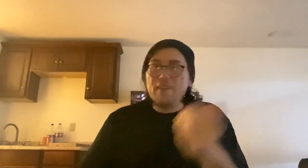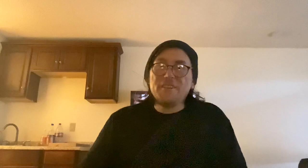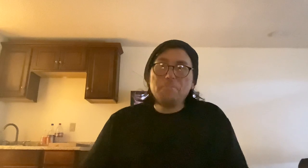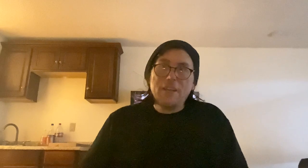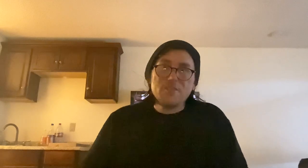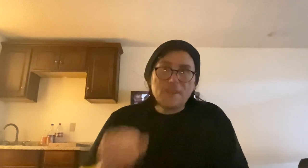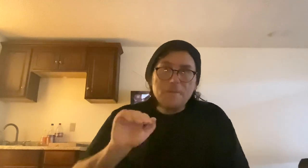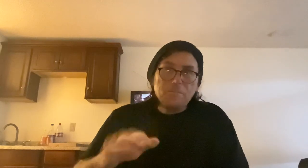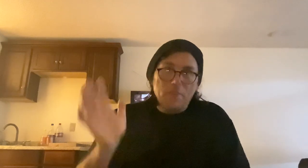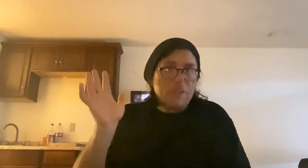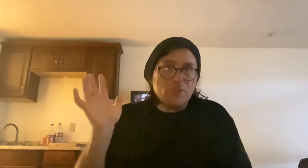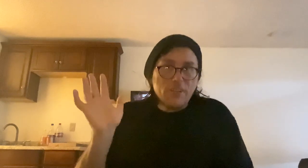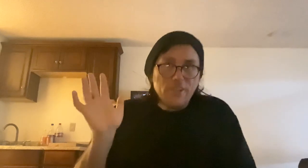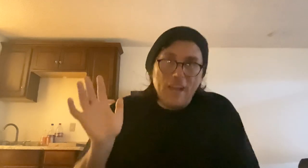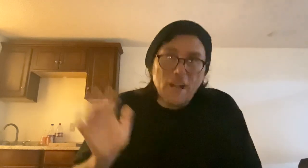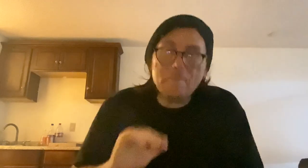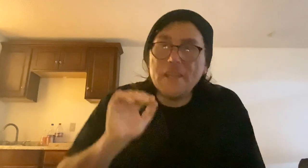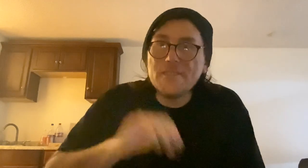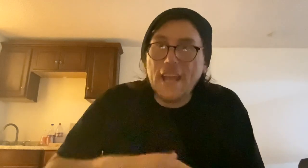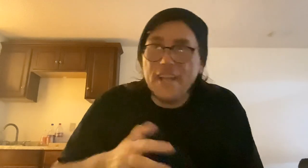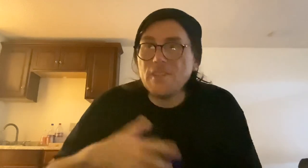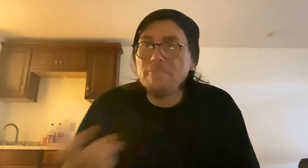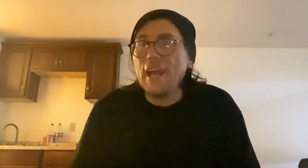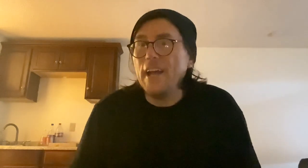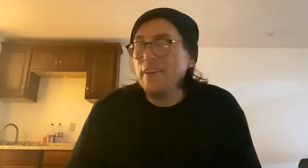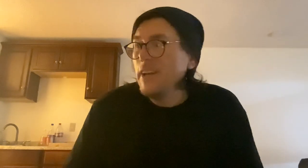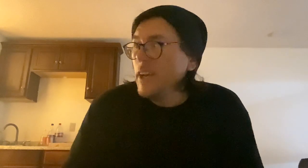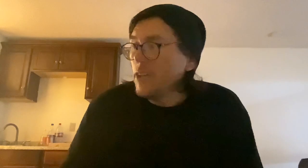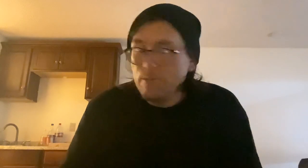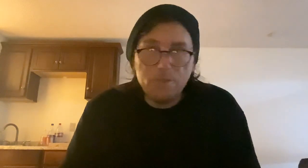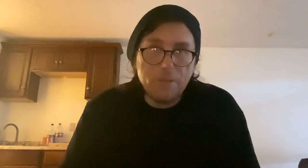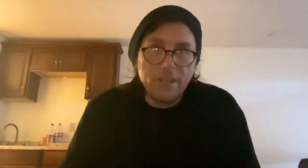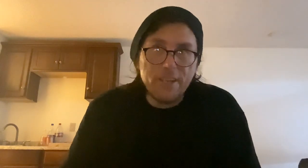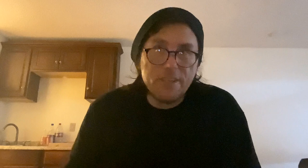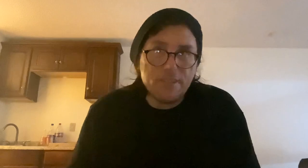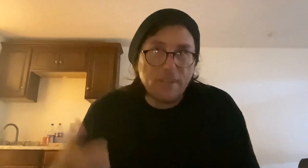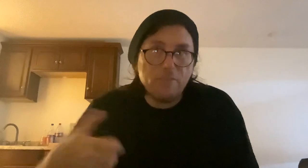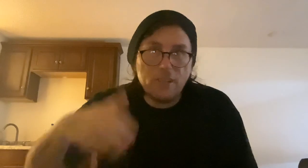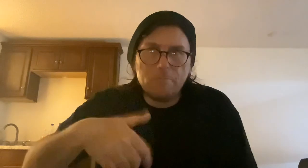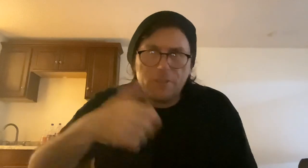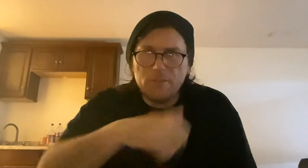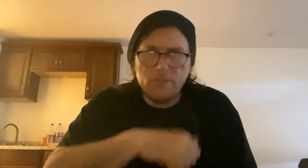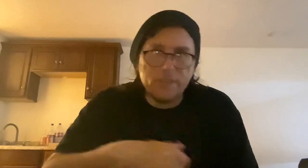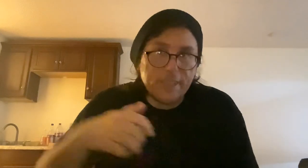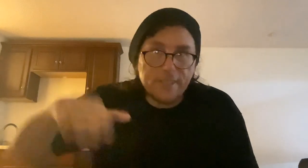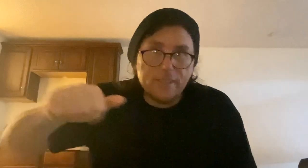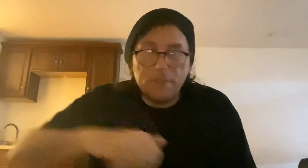to 10 pages. You know, make sure you have copies and stuff, and you submit is a cover letter. Make sure they're clipped